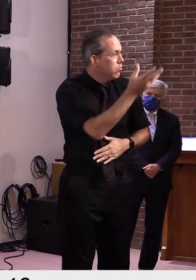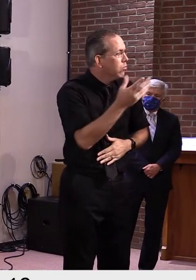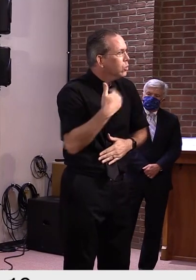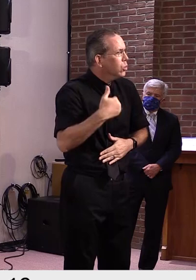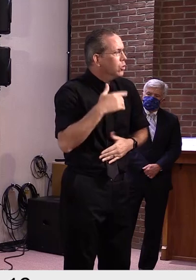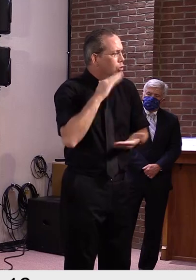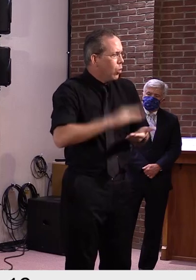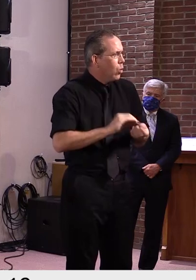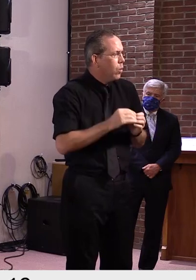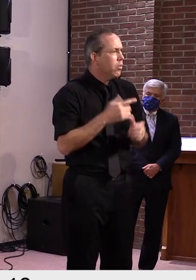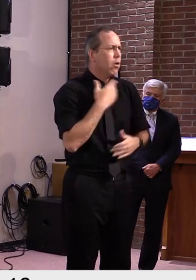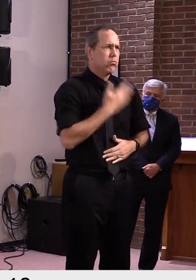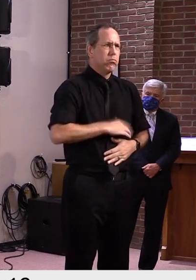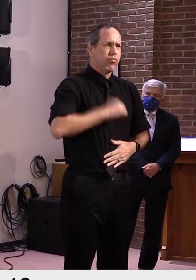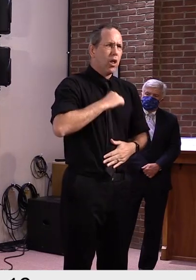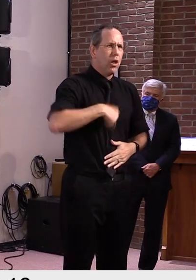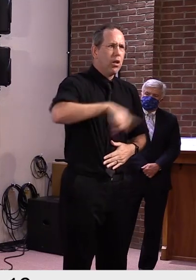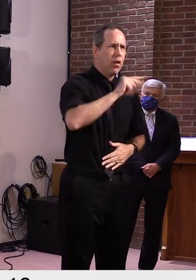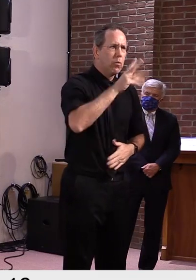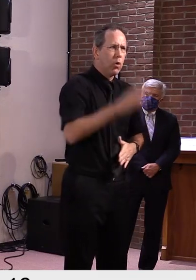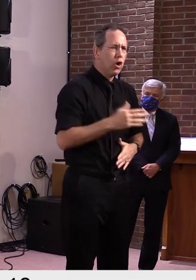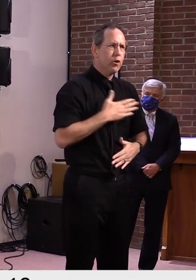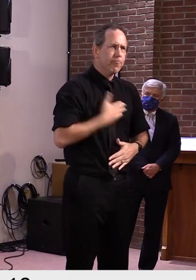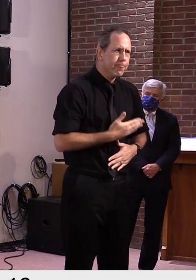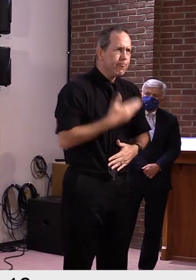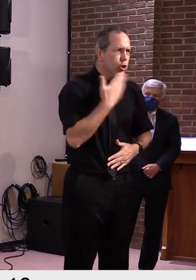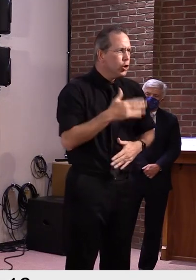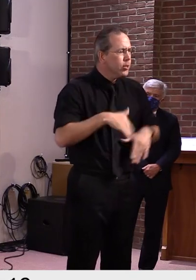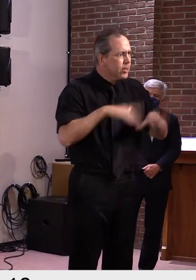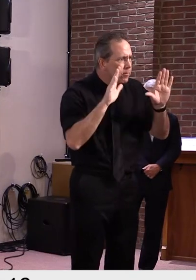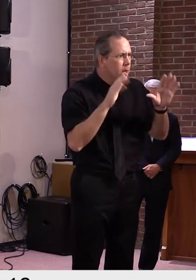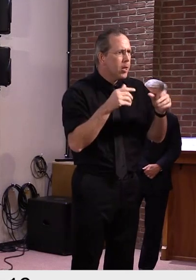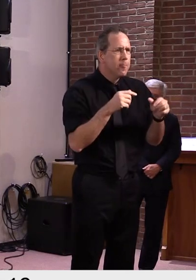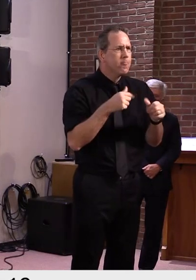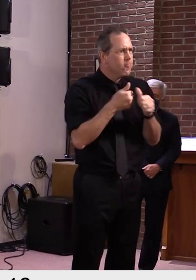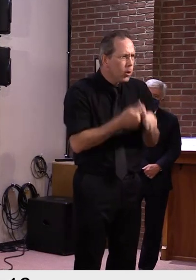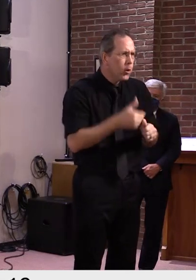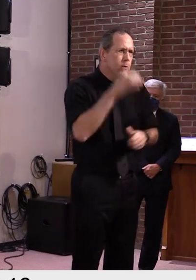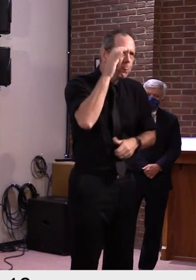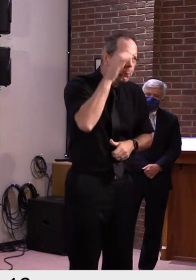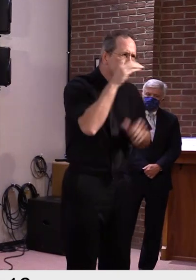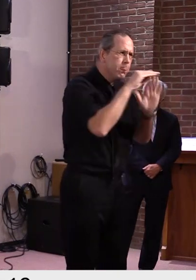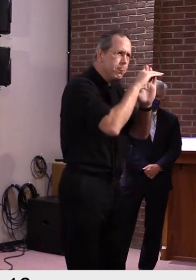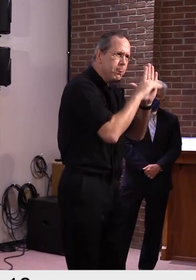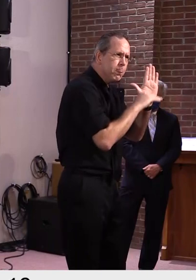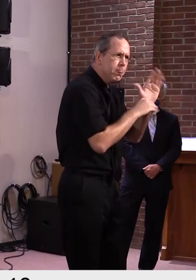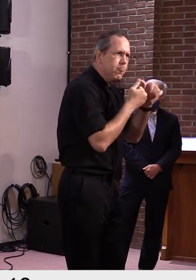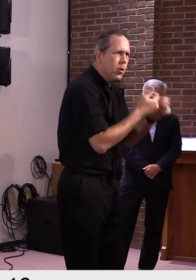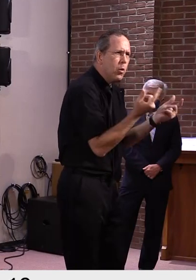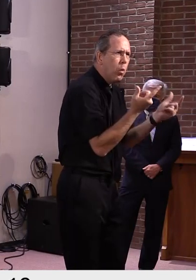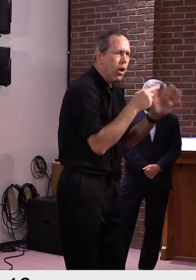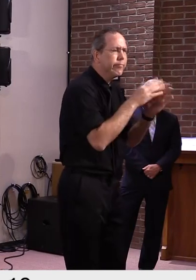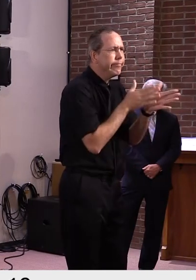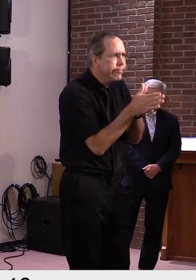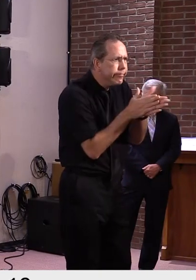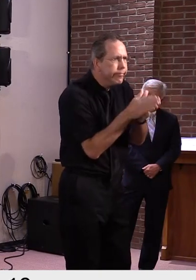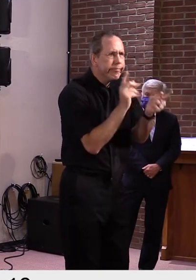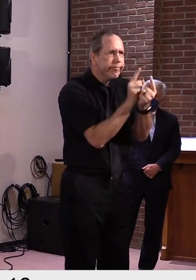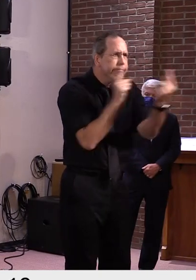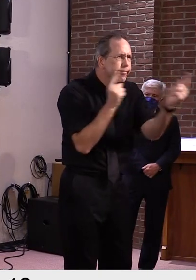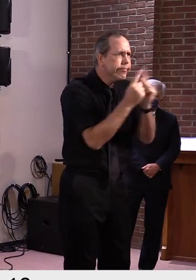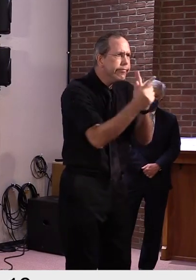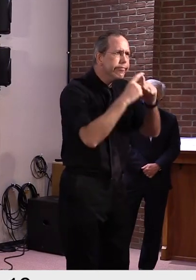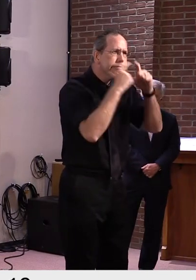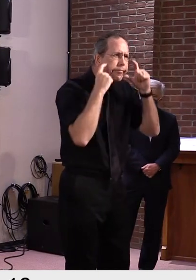six feet apart washing your hands a lot staying home when sick or have been exposed to someone with covid and